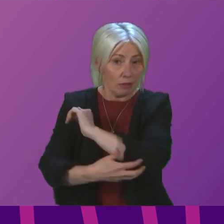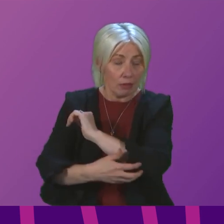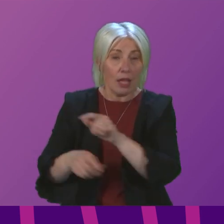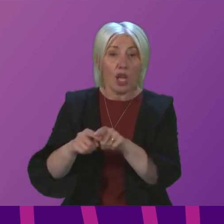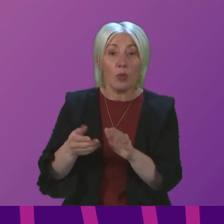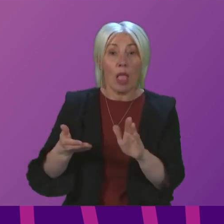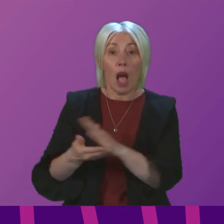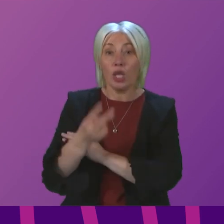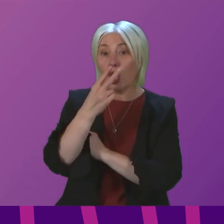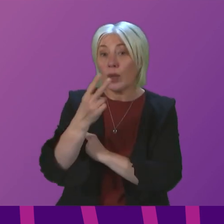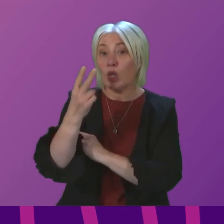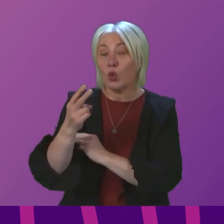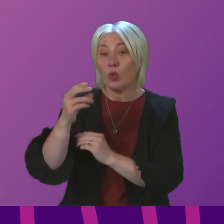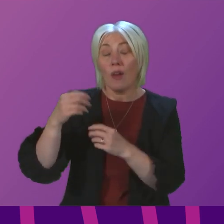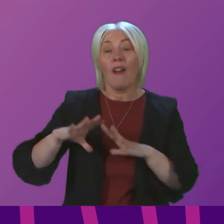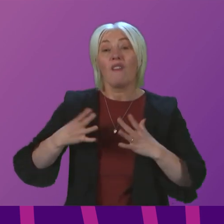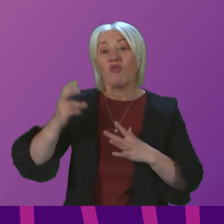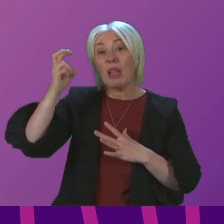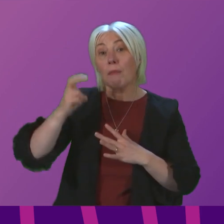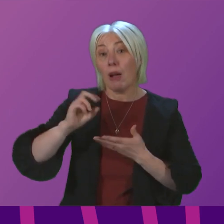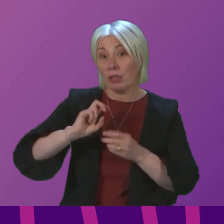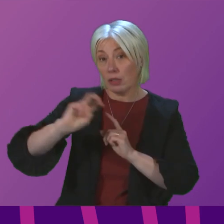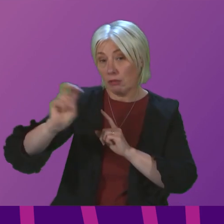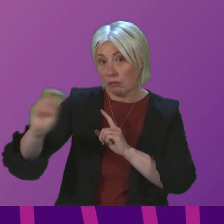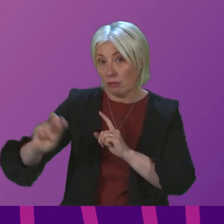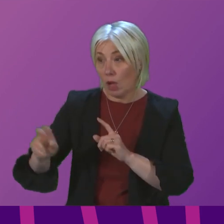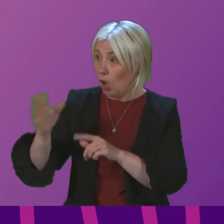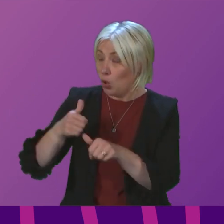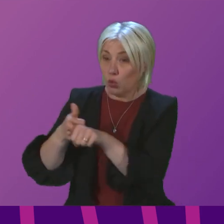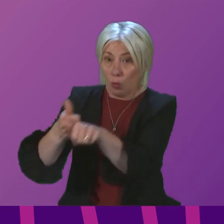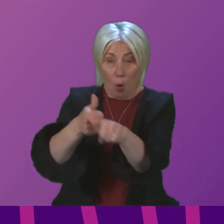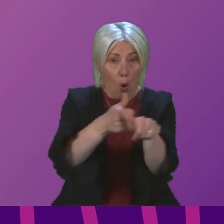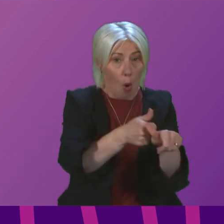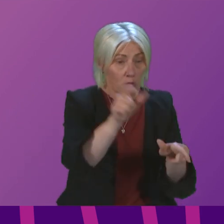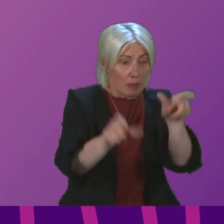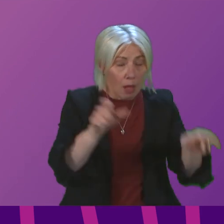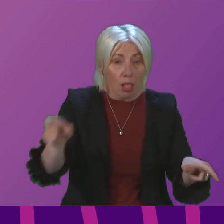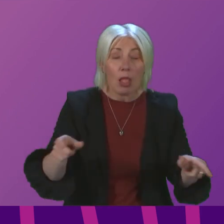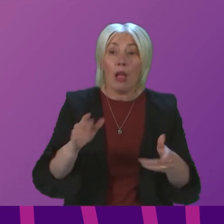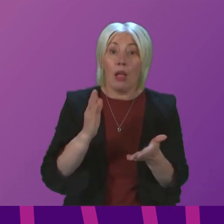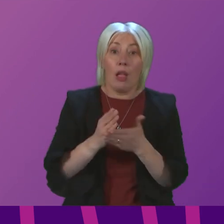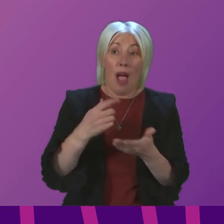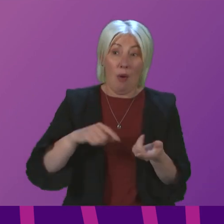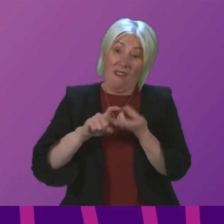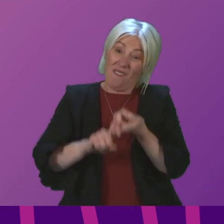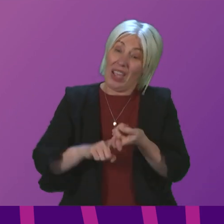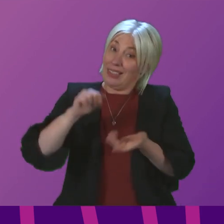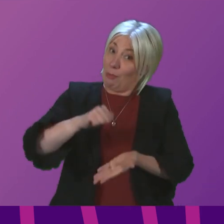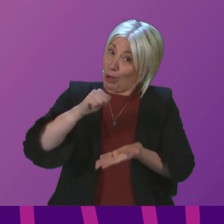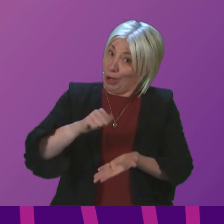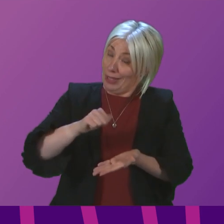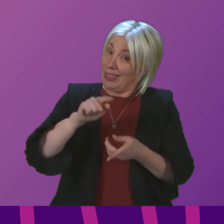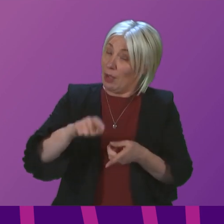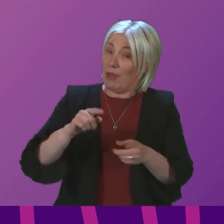-22 bus travel. All actions supporting households, and we are doing all of that within our fixed budget. This is in stark